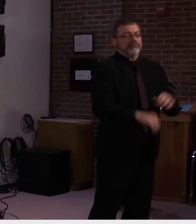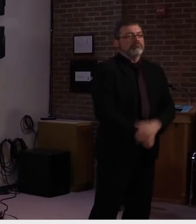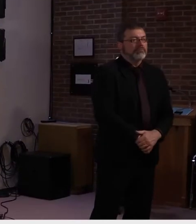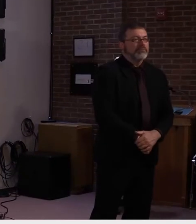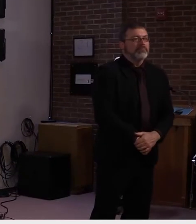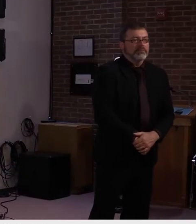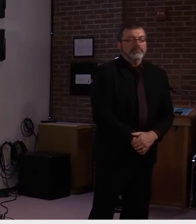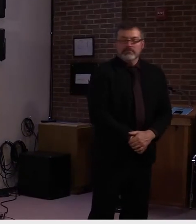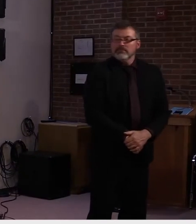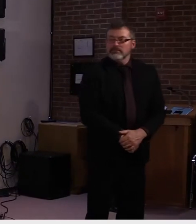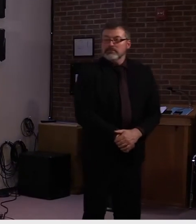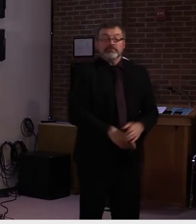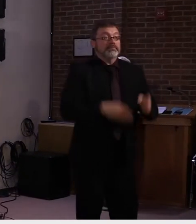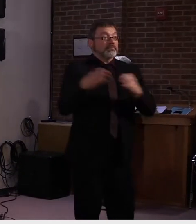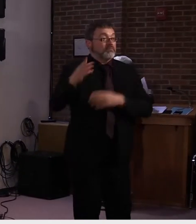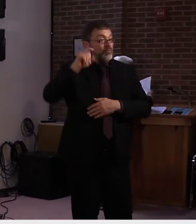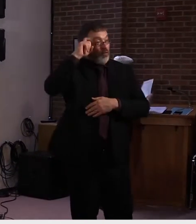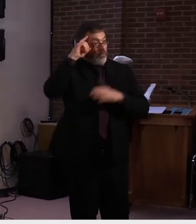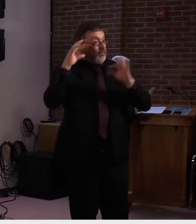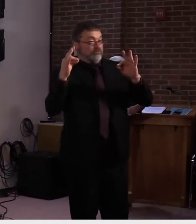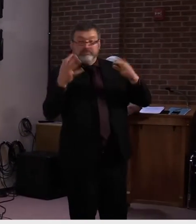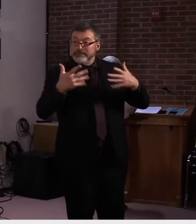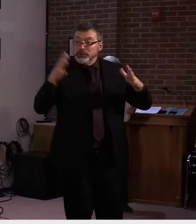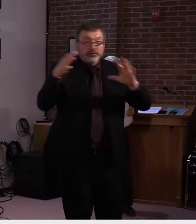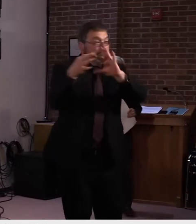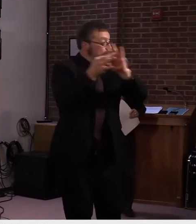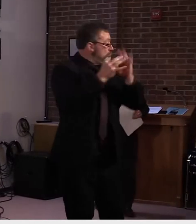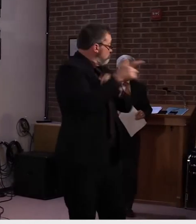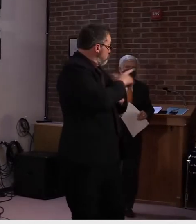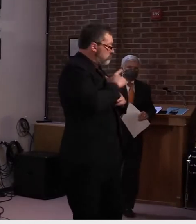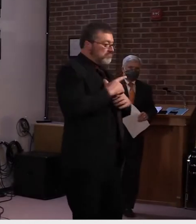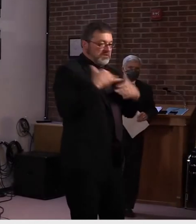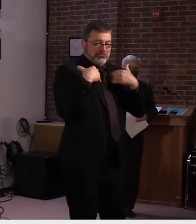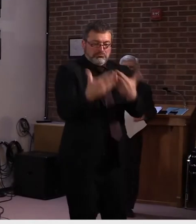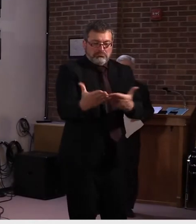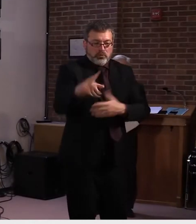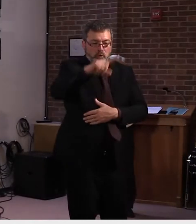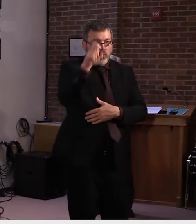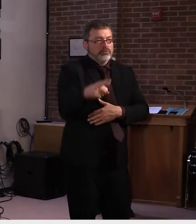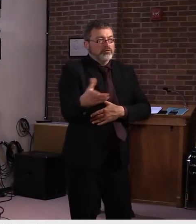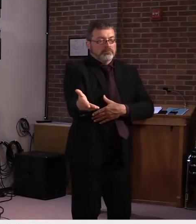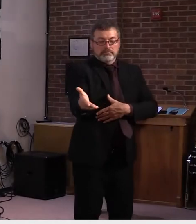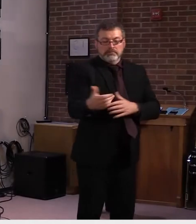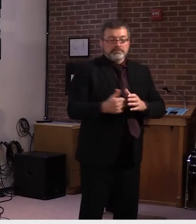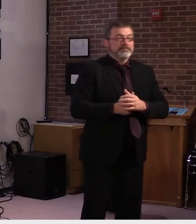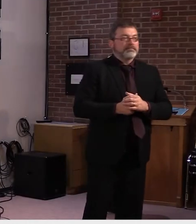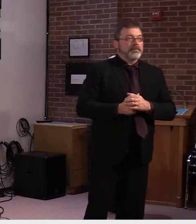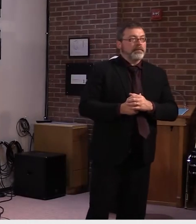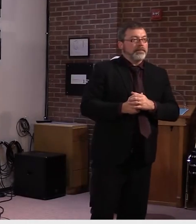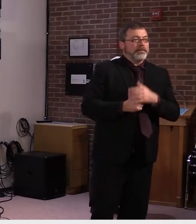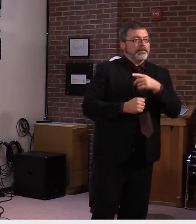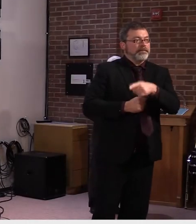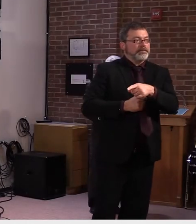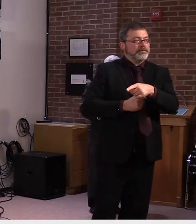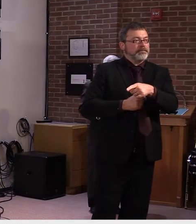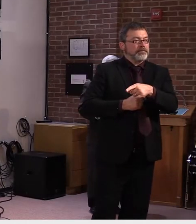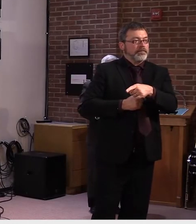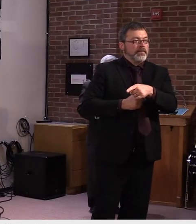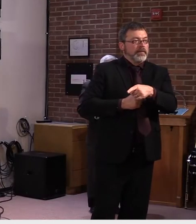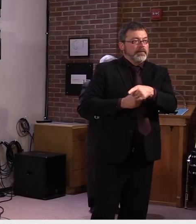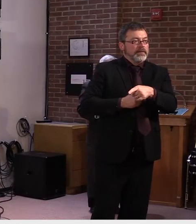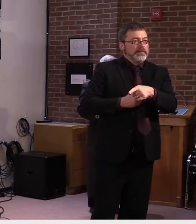With that, we'll open up for questions. Okay, we'll start in the room. Just want to remind everybody on the line and here that we have a lot of